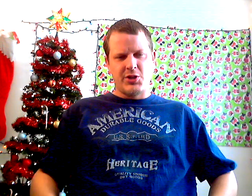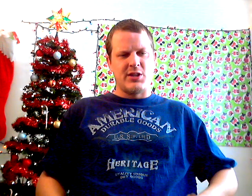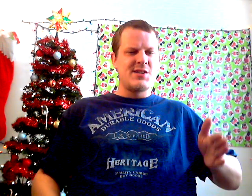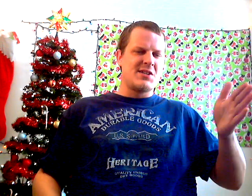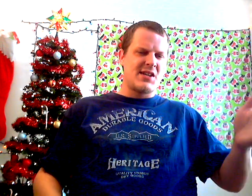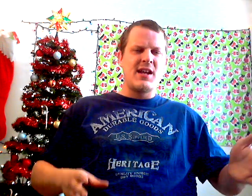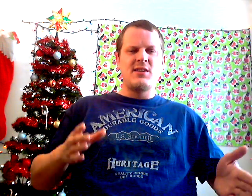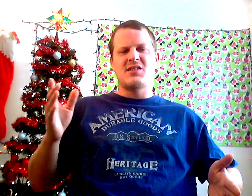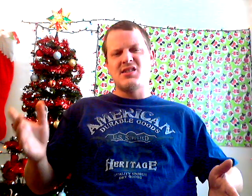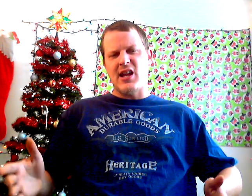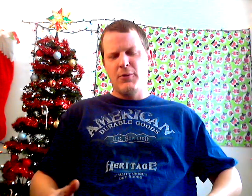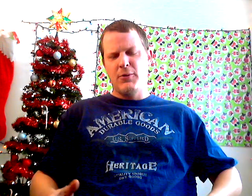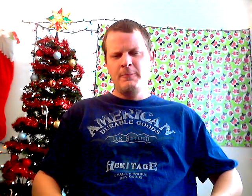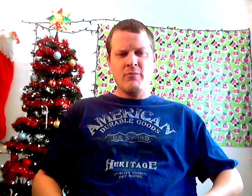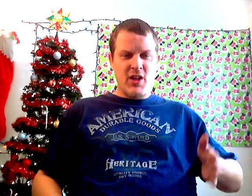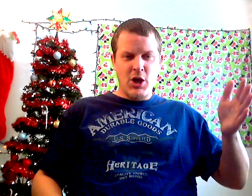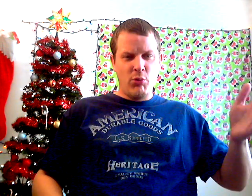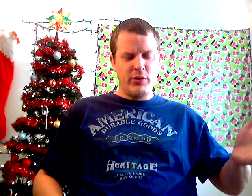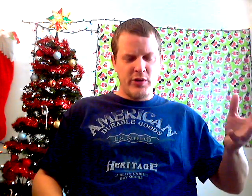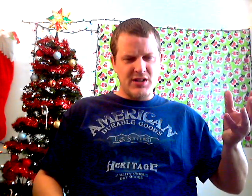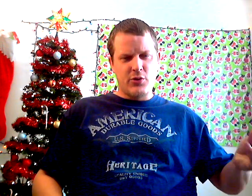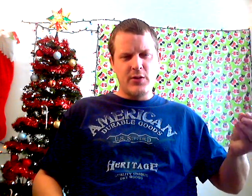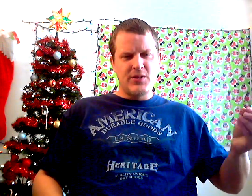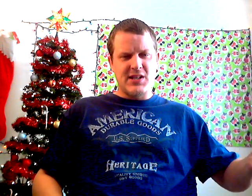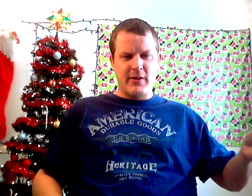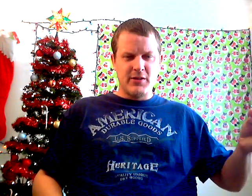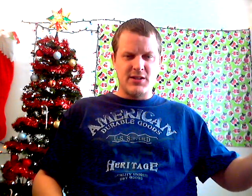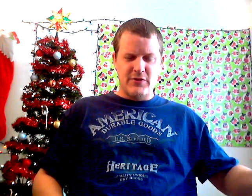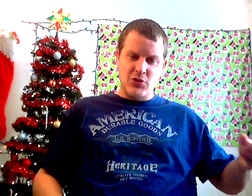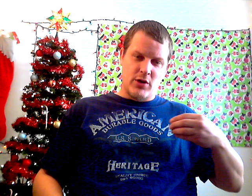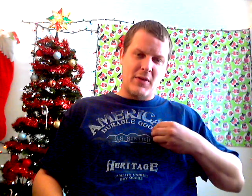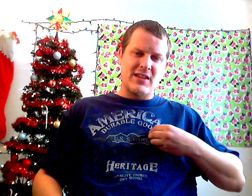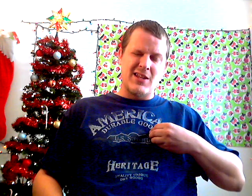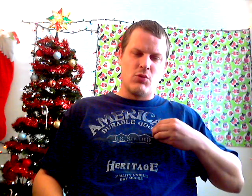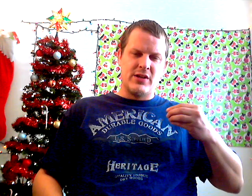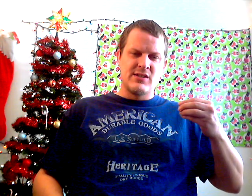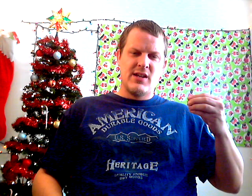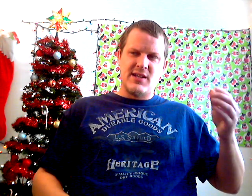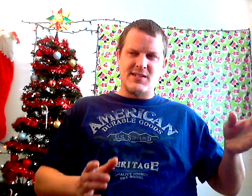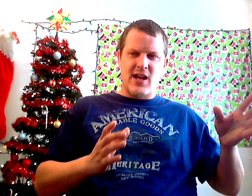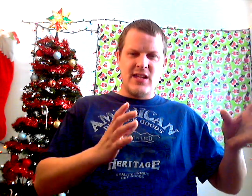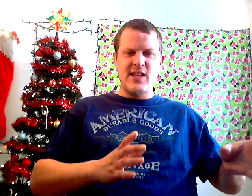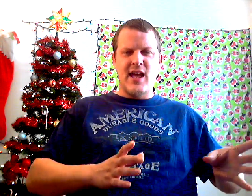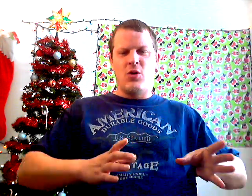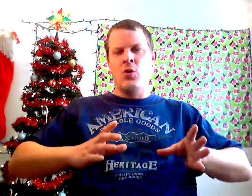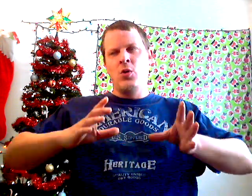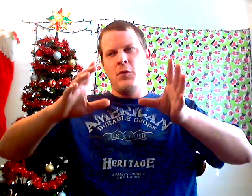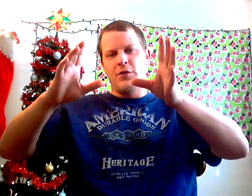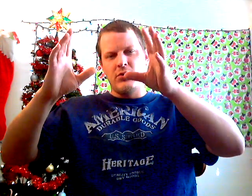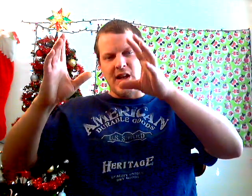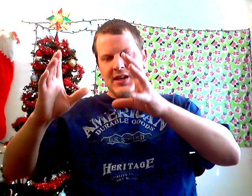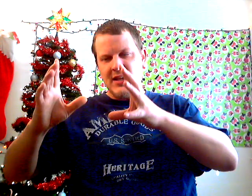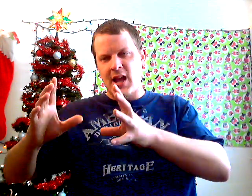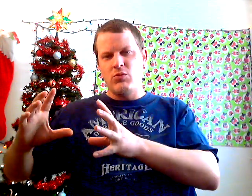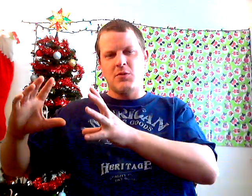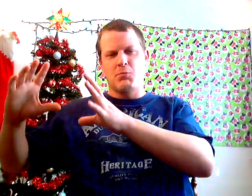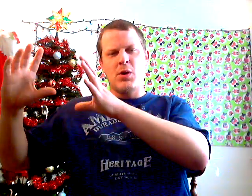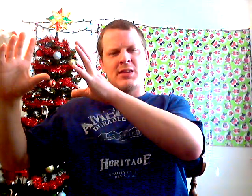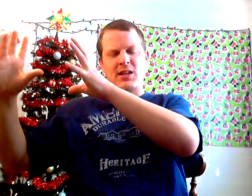shit. This is Kane. This is Abel. And Owen was an incredibly talented individual. And my thing was, is that in that whole feud that he had with Bret the